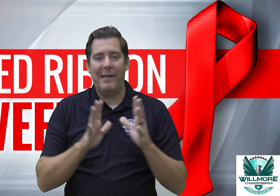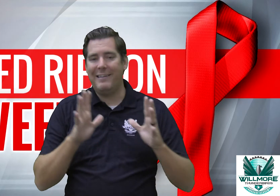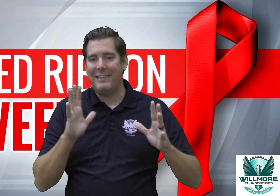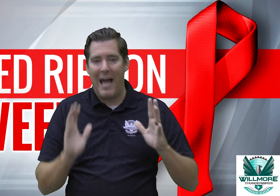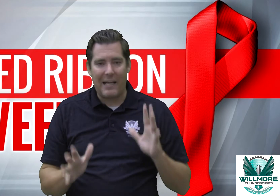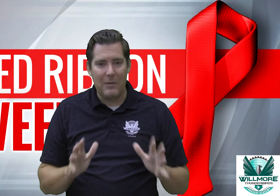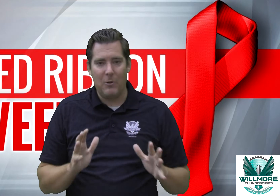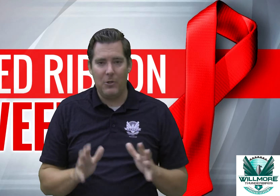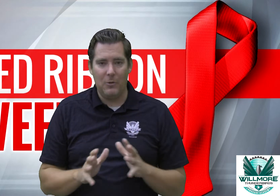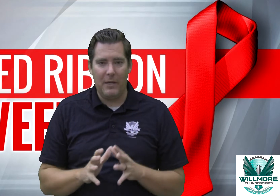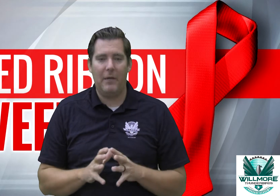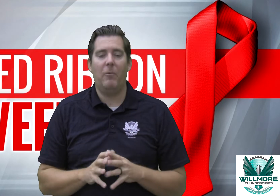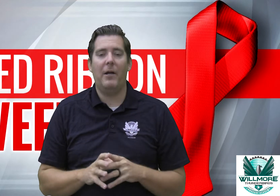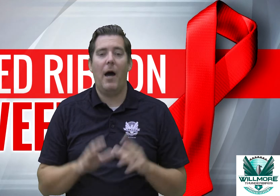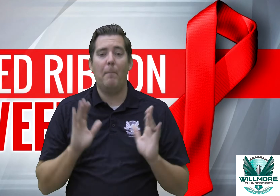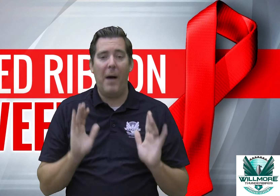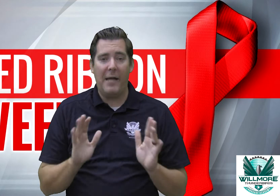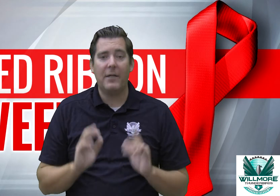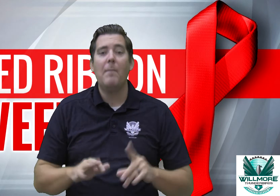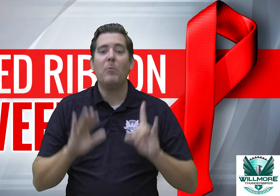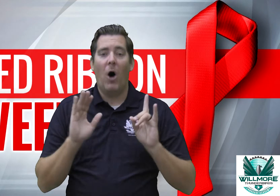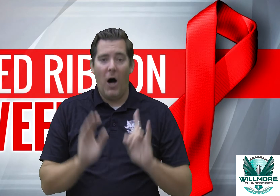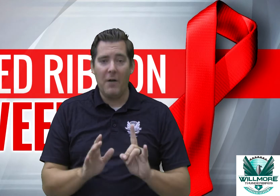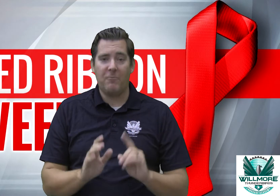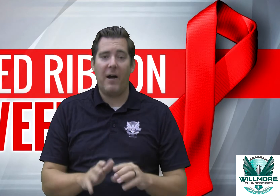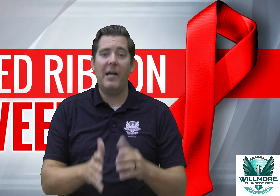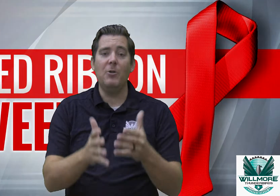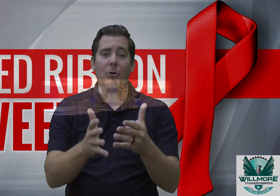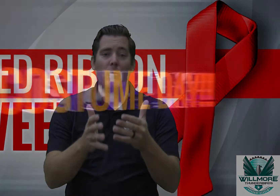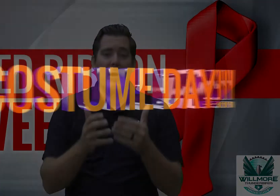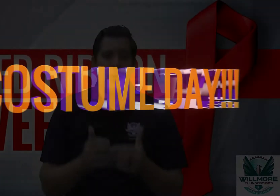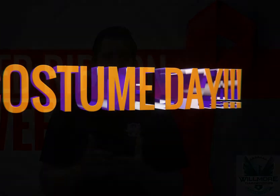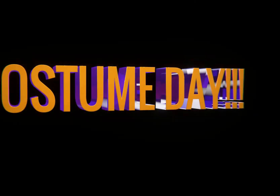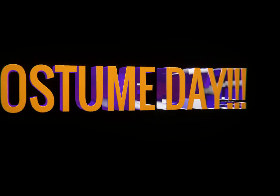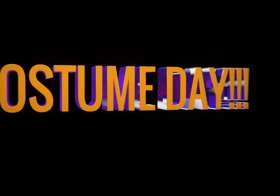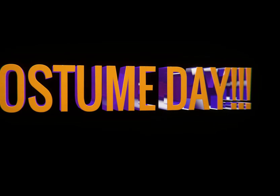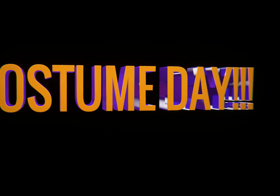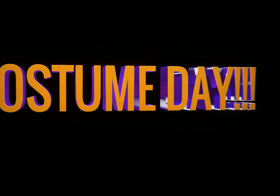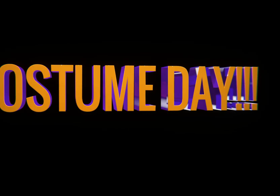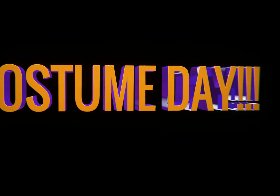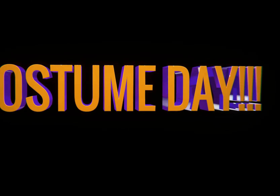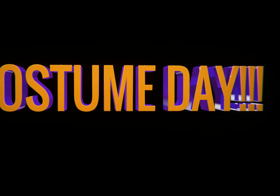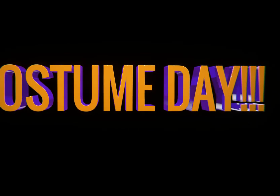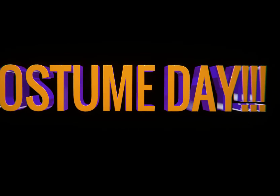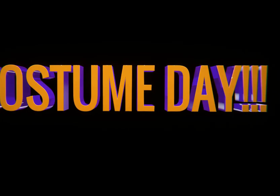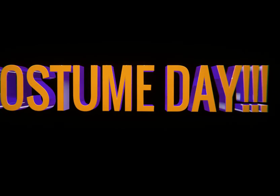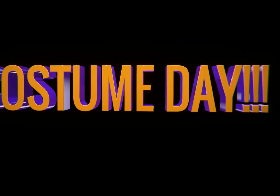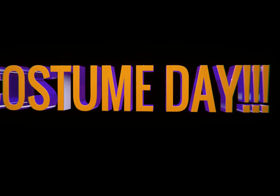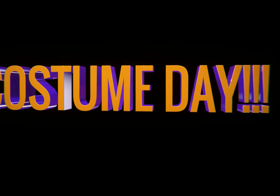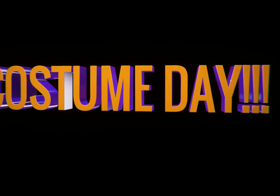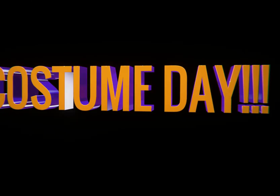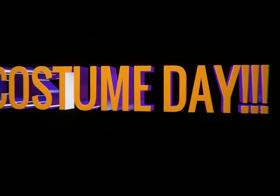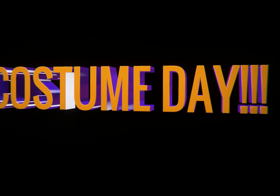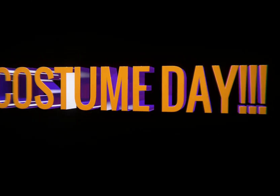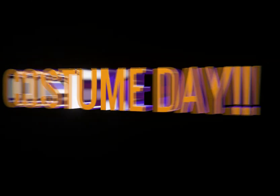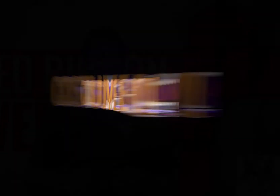exactly we're doing and whatnot but on Friday you can wear your costumes to school now you may be asking yourself um